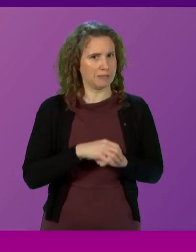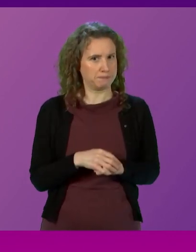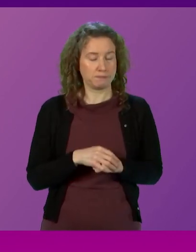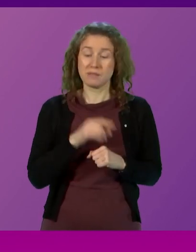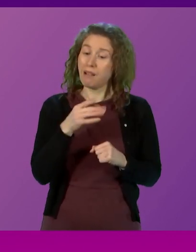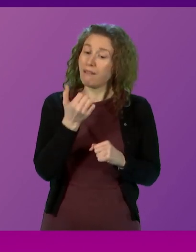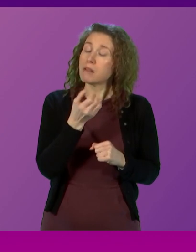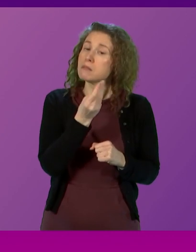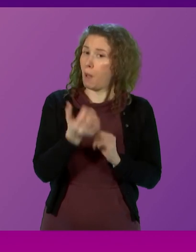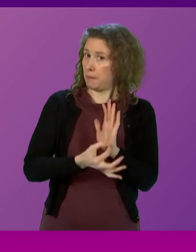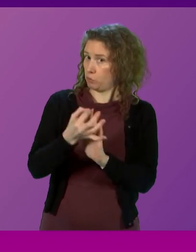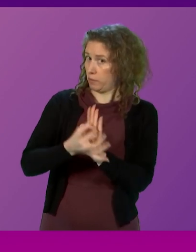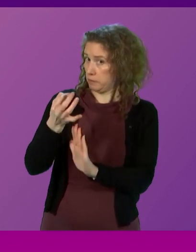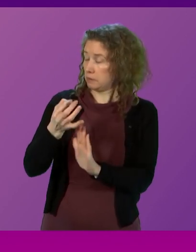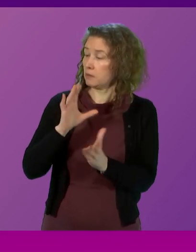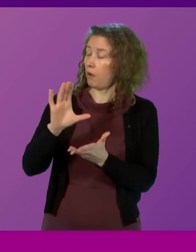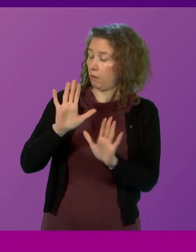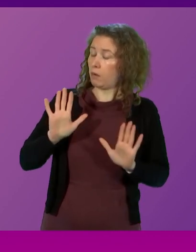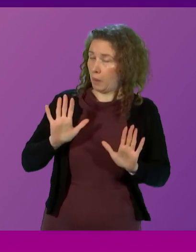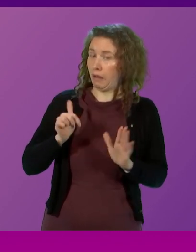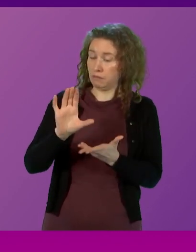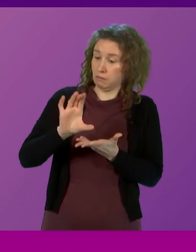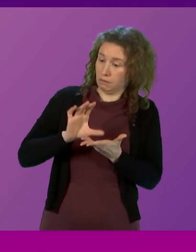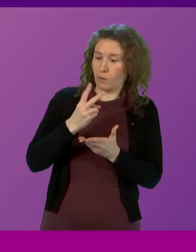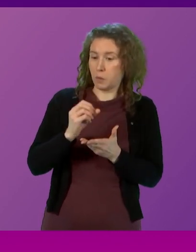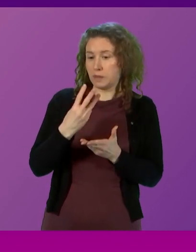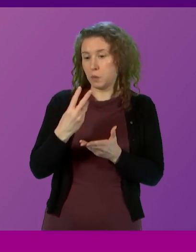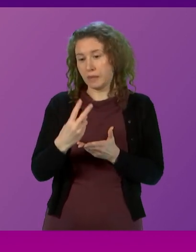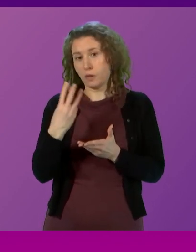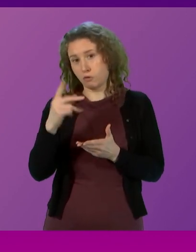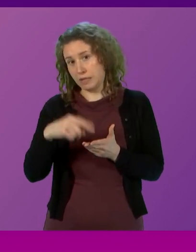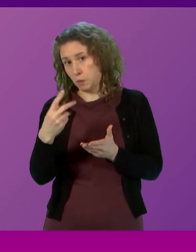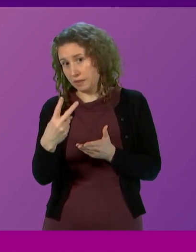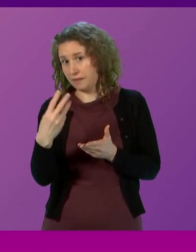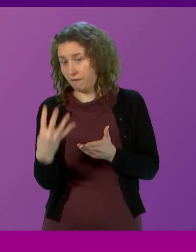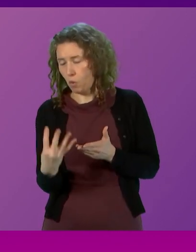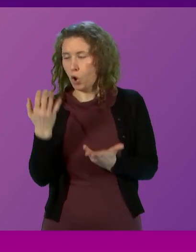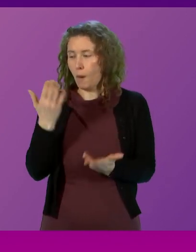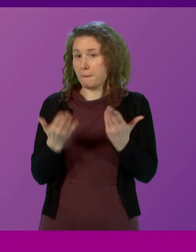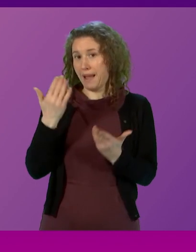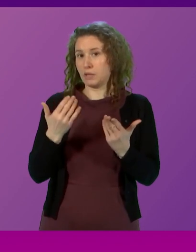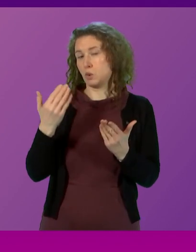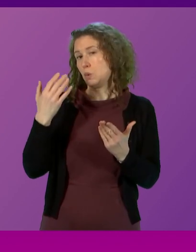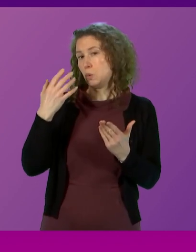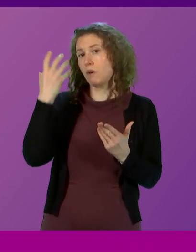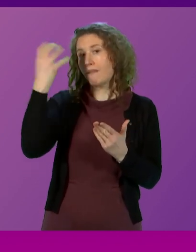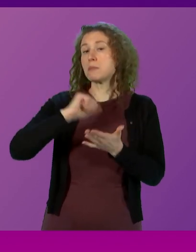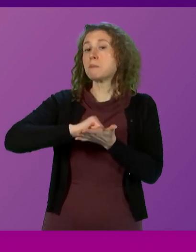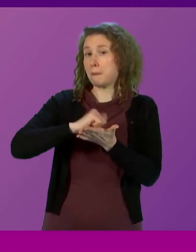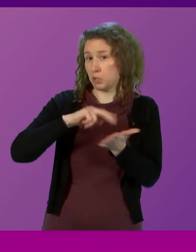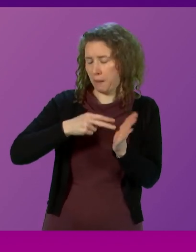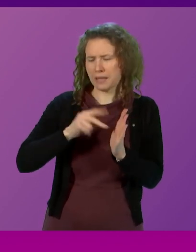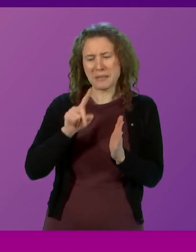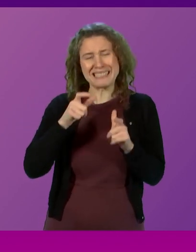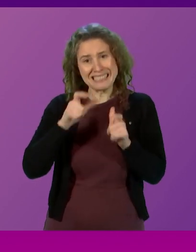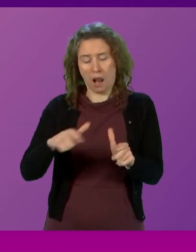this has brought some improvements to our resource position for 2023-24 compared to the UK government's published plans, our budget